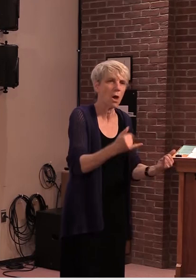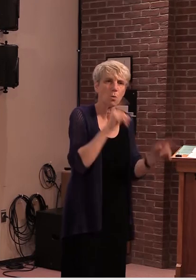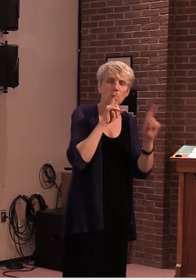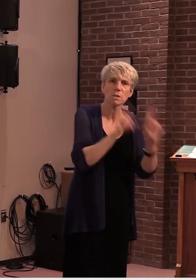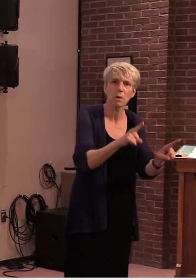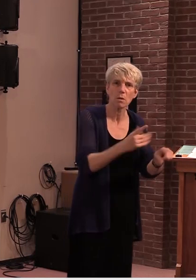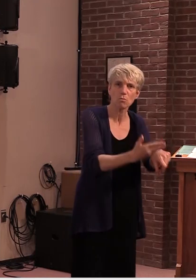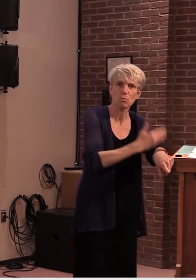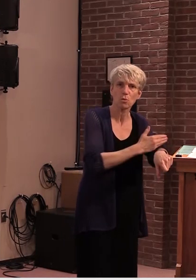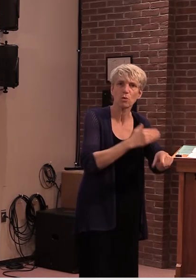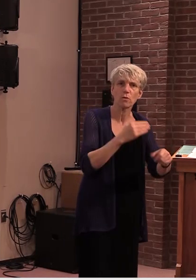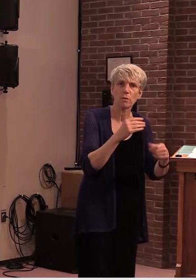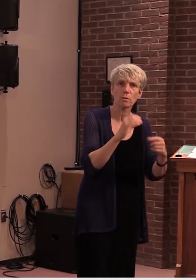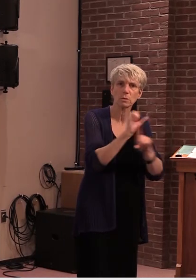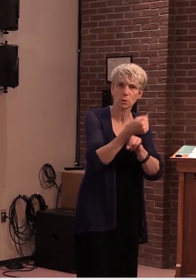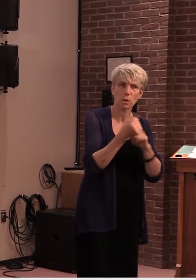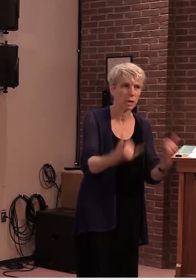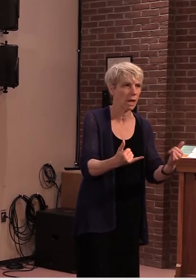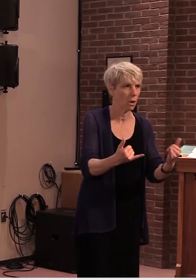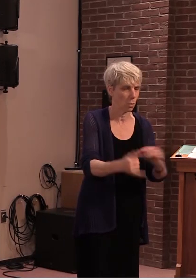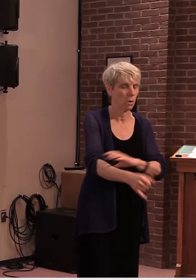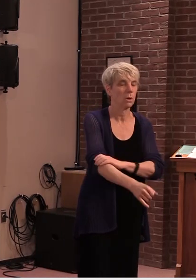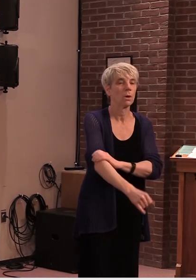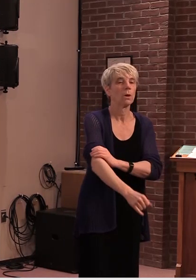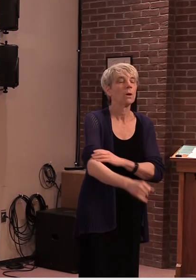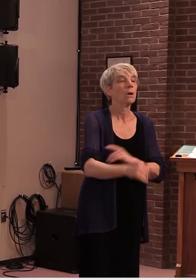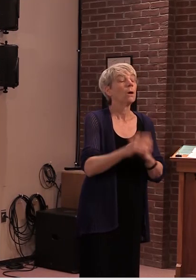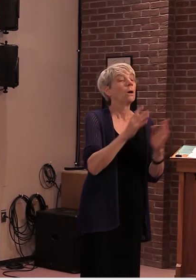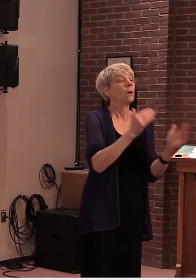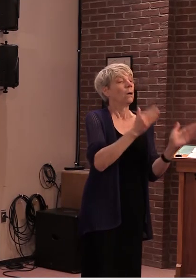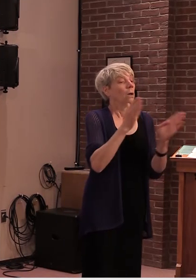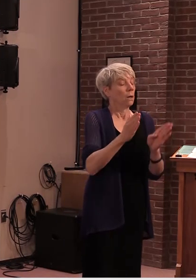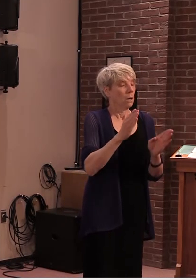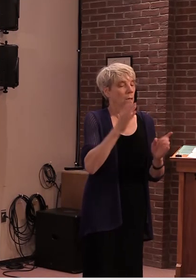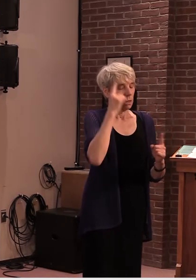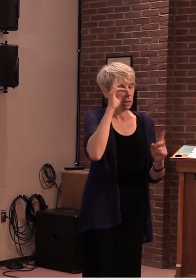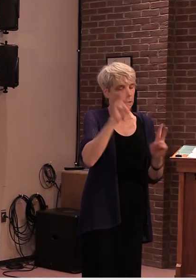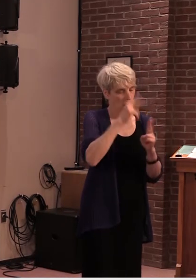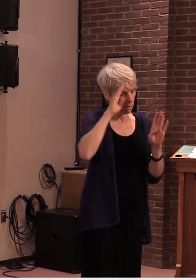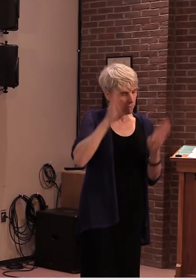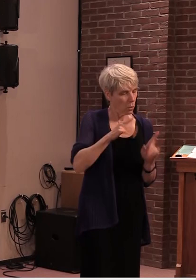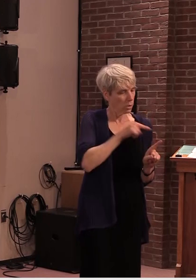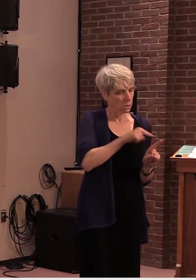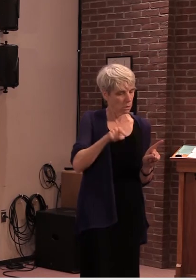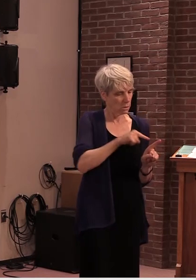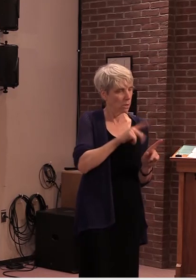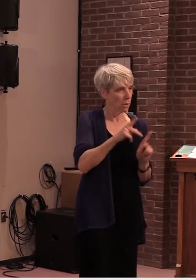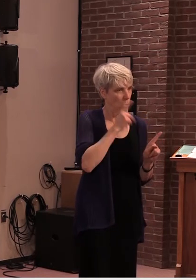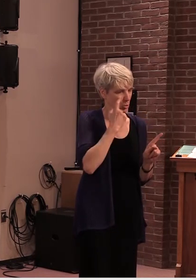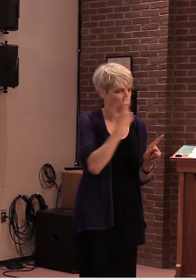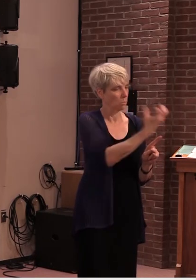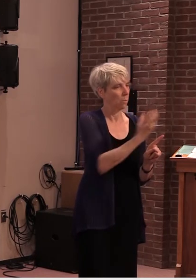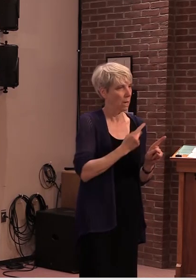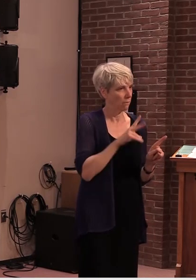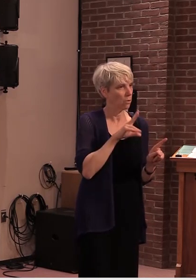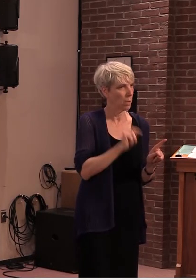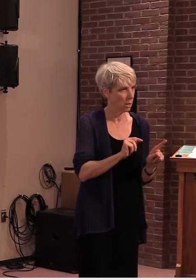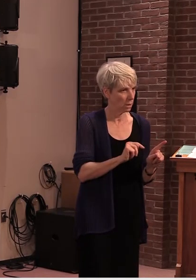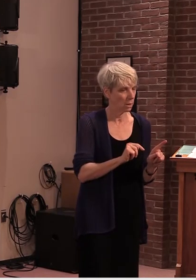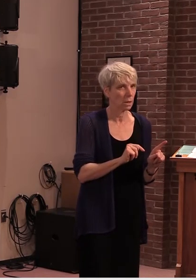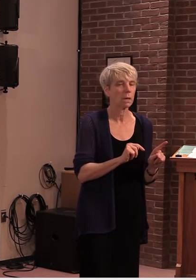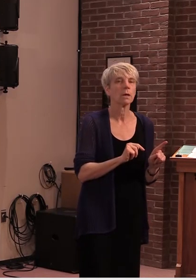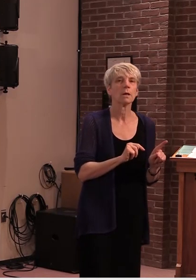our focus then shifted to medical care with the vermont population to include the assessing of the level of